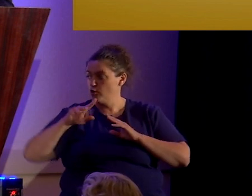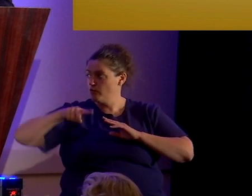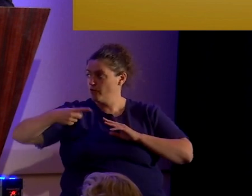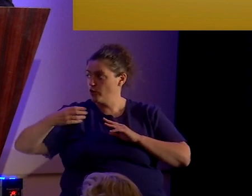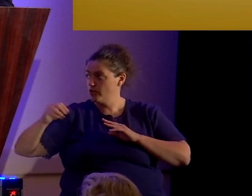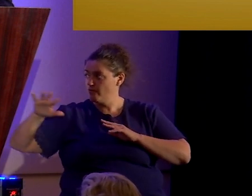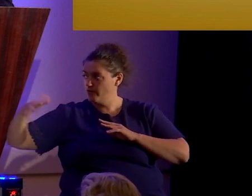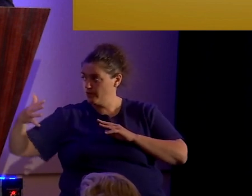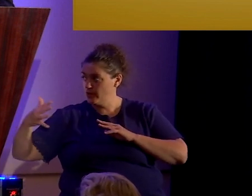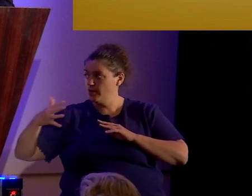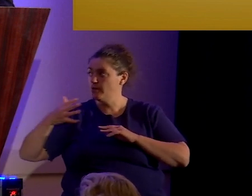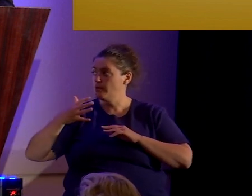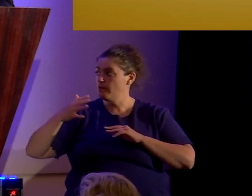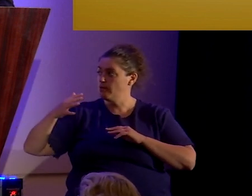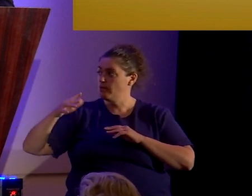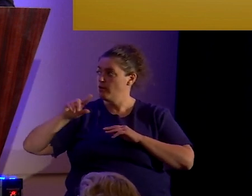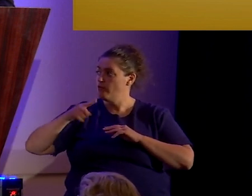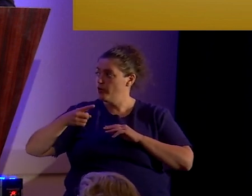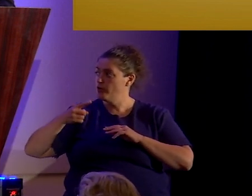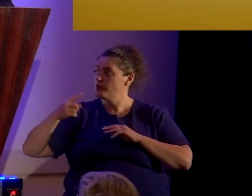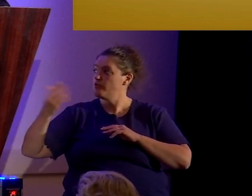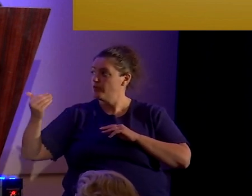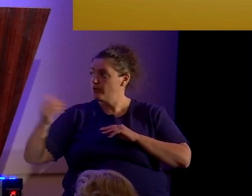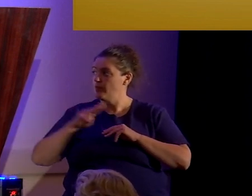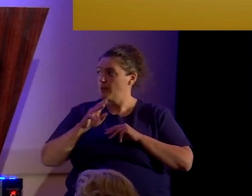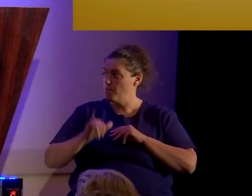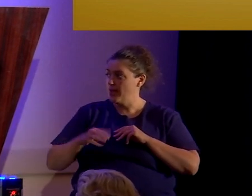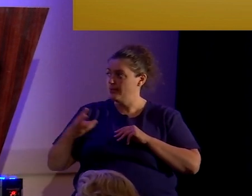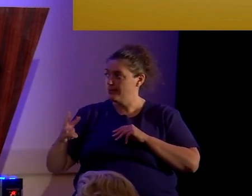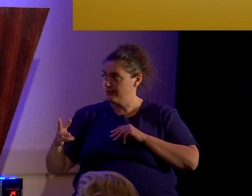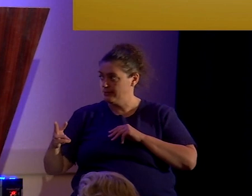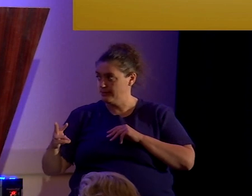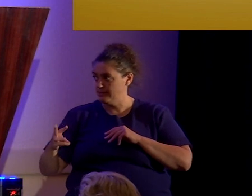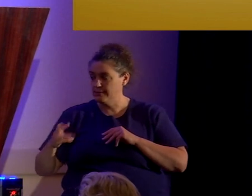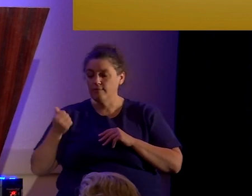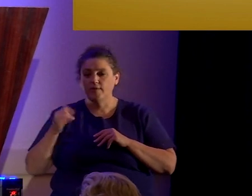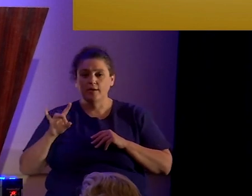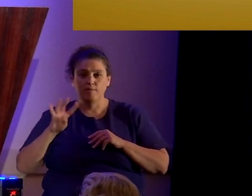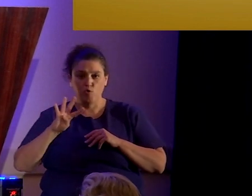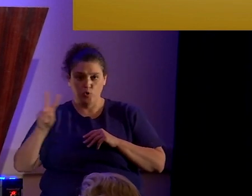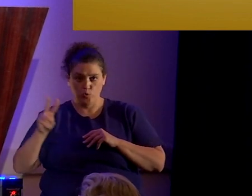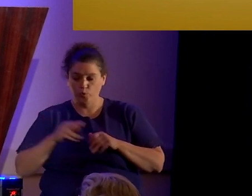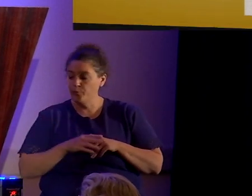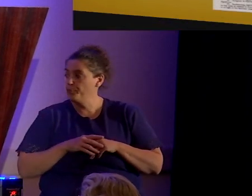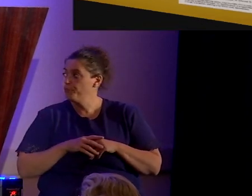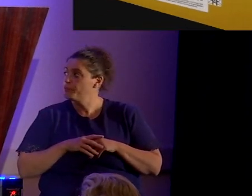15th. And then the last one, the third one on May 16th of 1842.